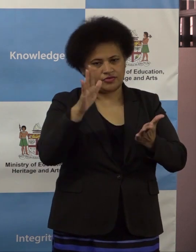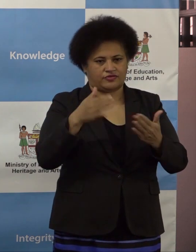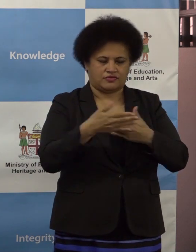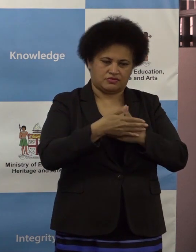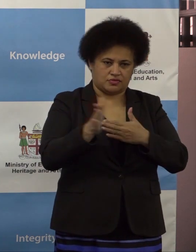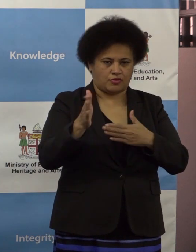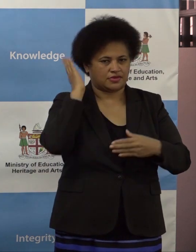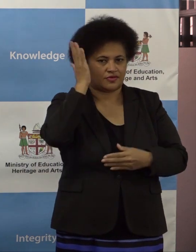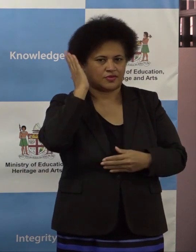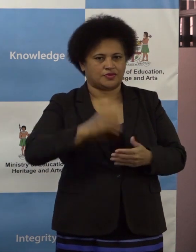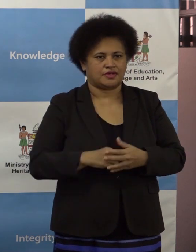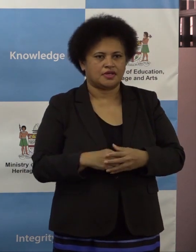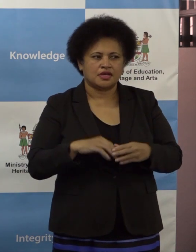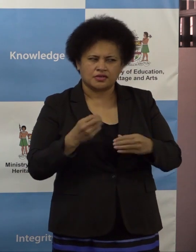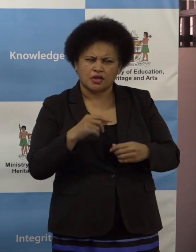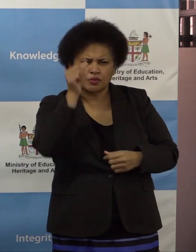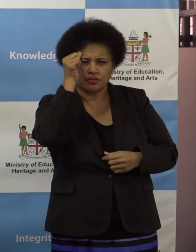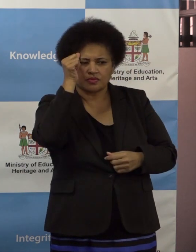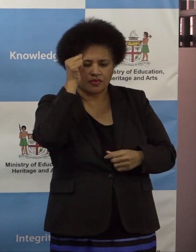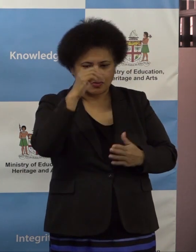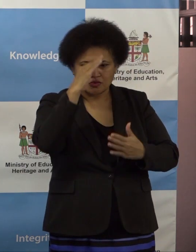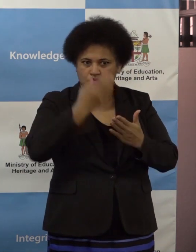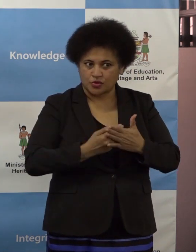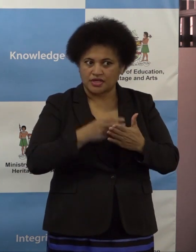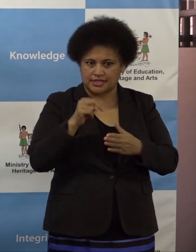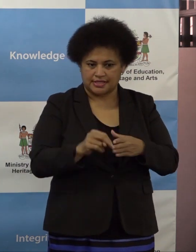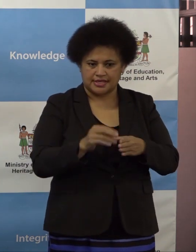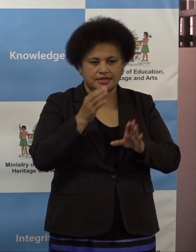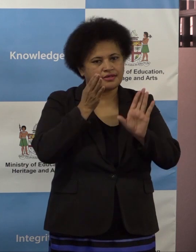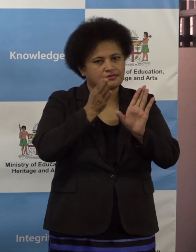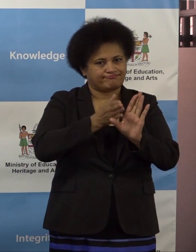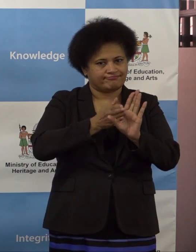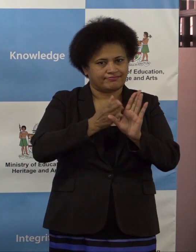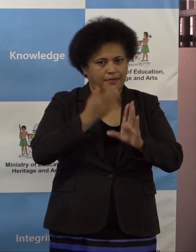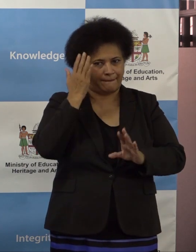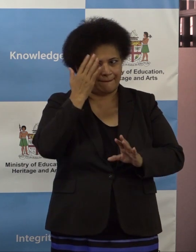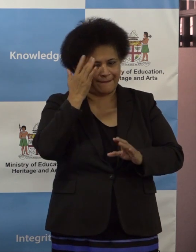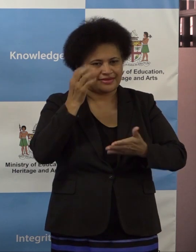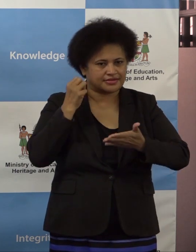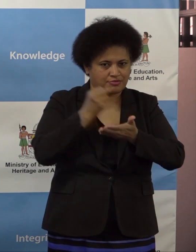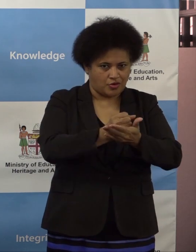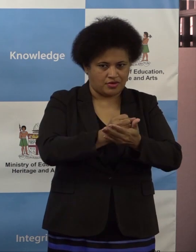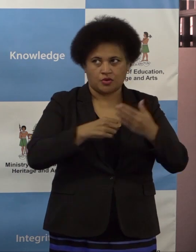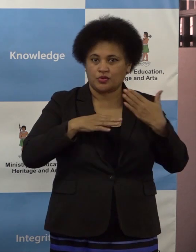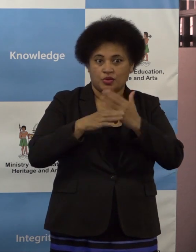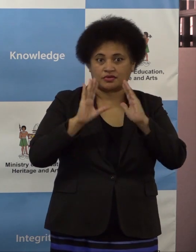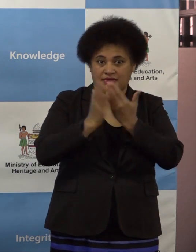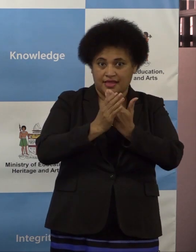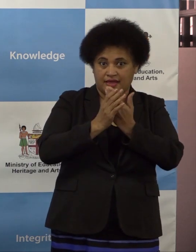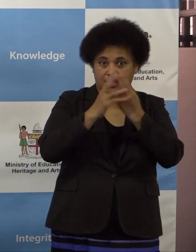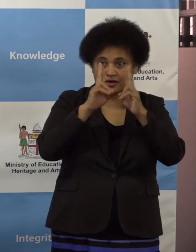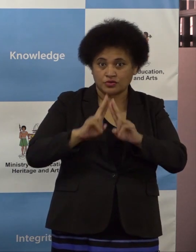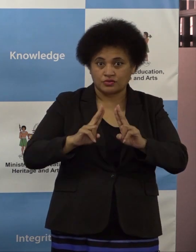and teachers will need psychosocial support and the Ministry has been working with UNICEF and DFAT to provide